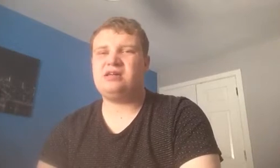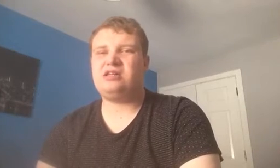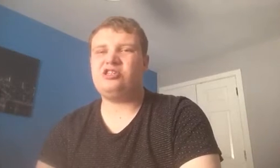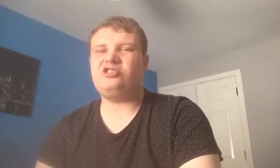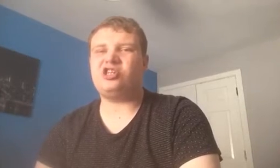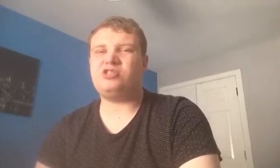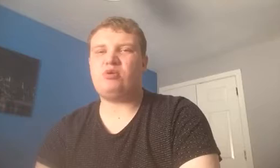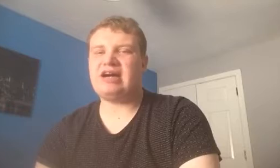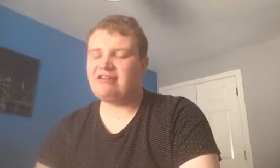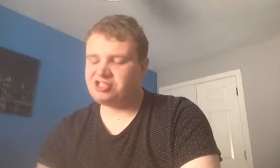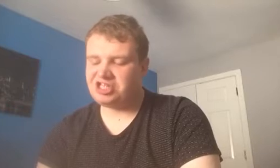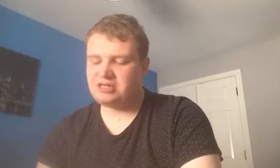judging by what I've seen,